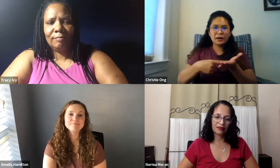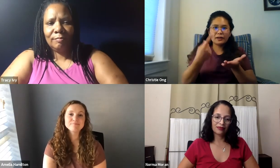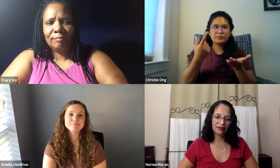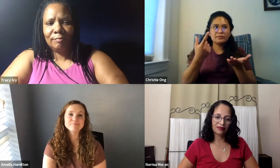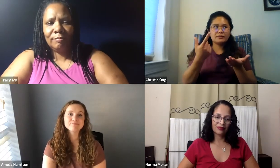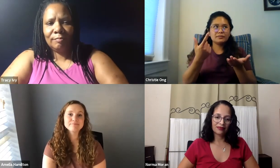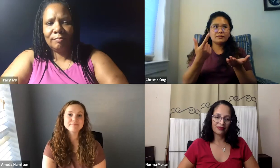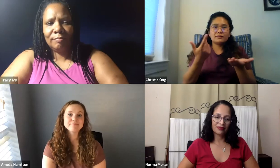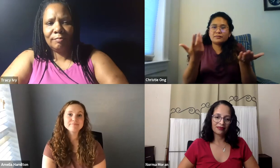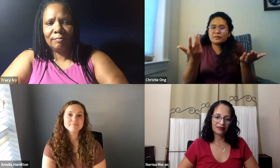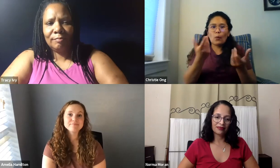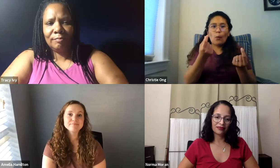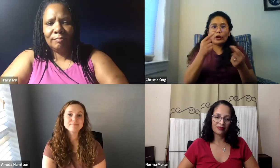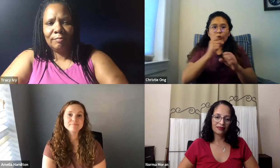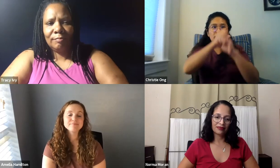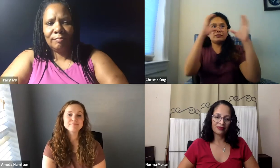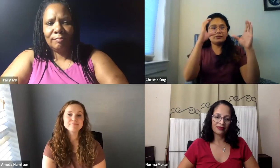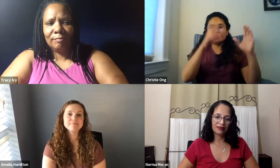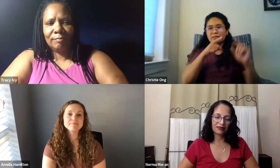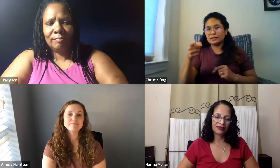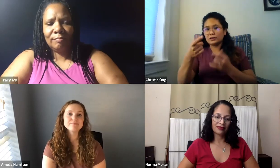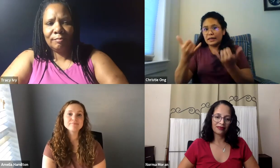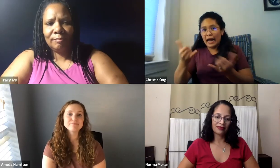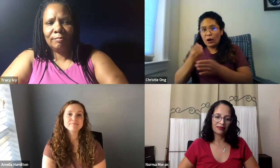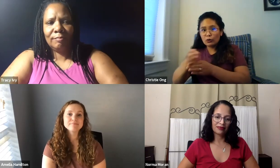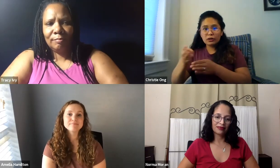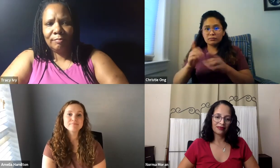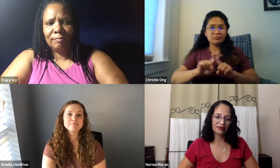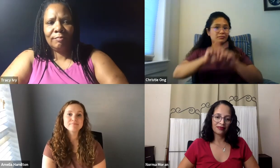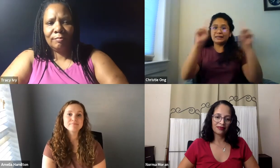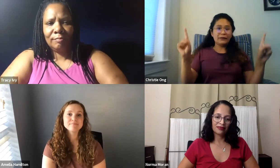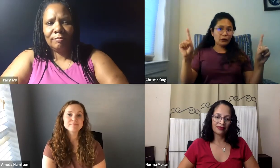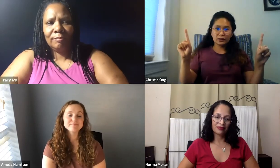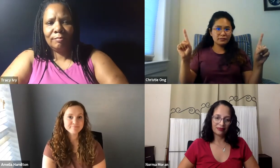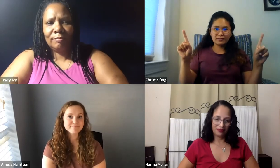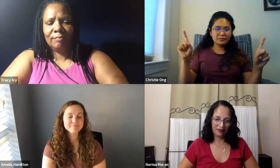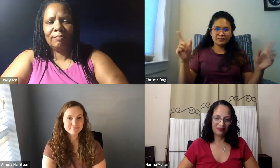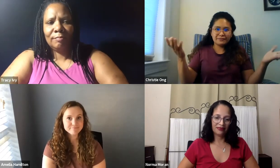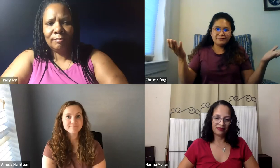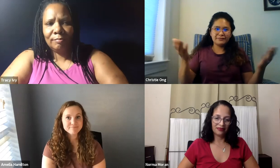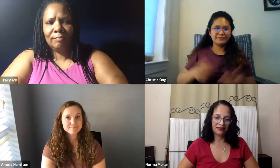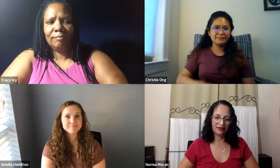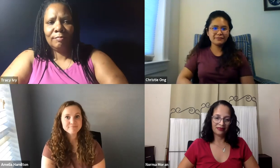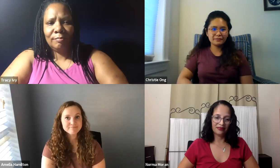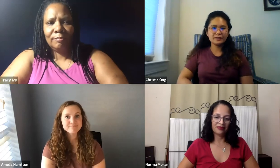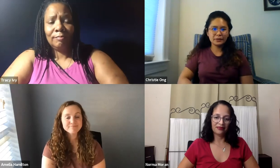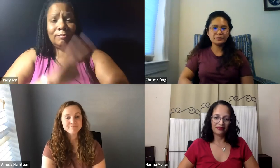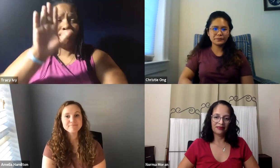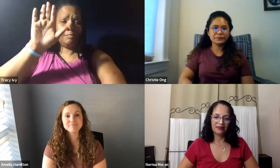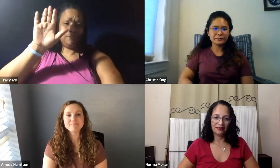pivot and you never know. Sometimes what you envision and what you end up doing are completely different and